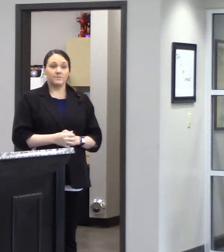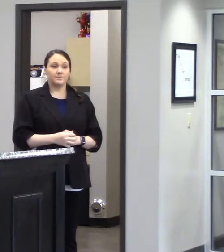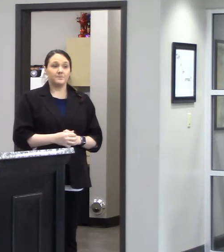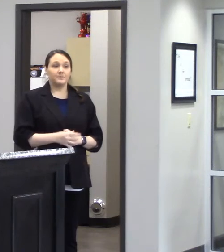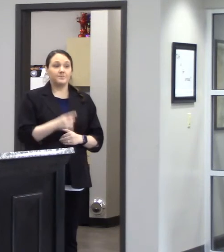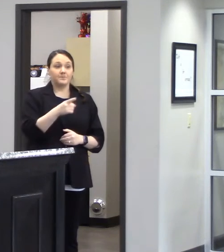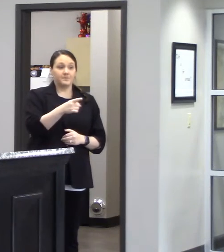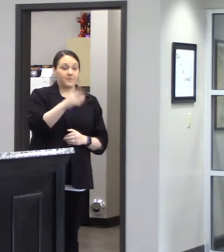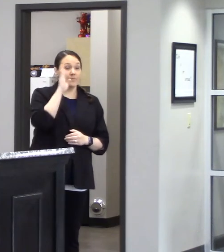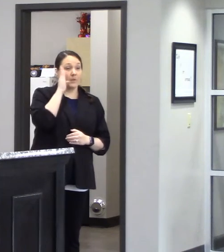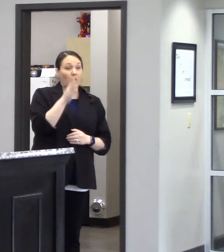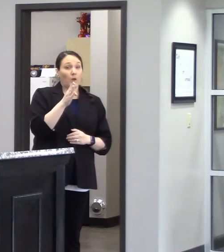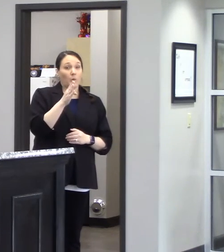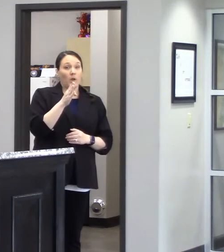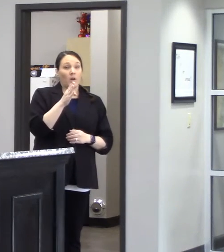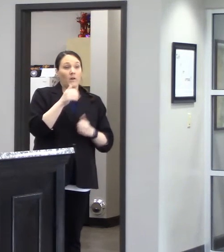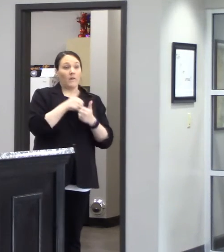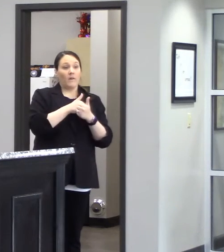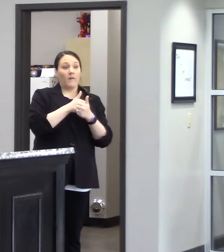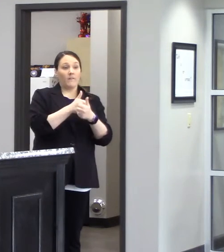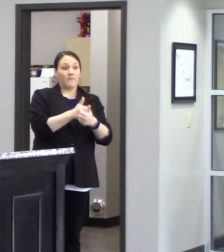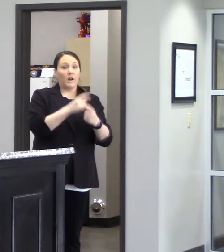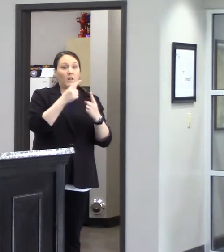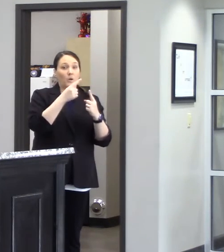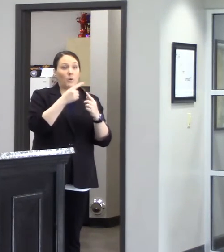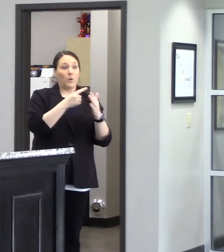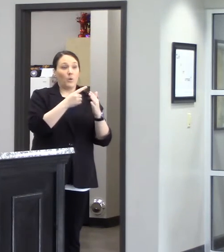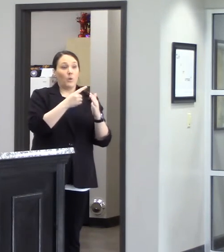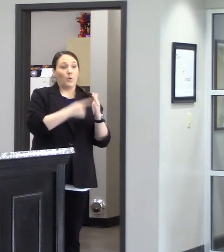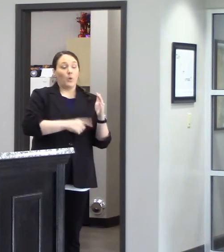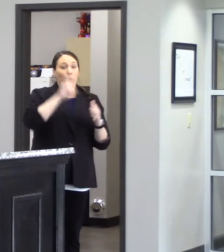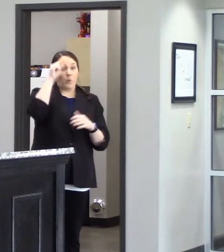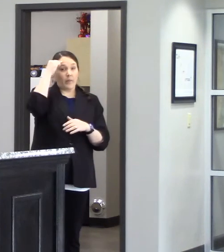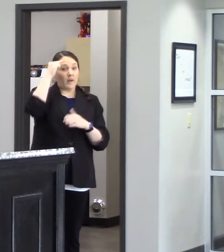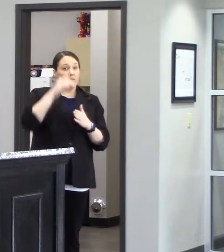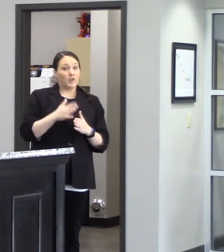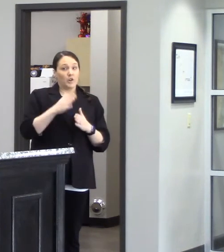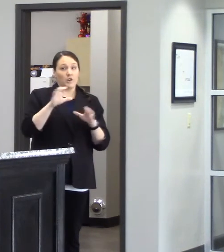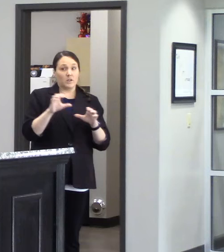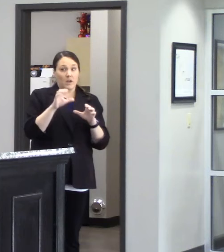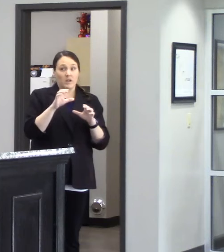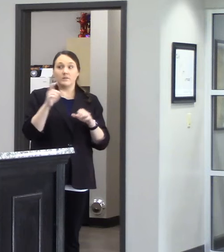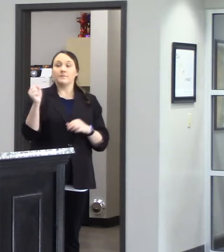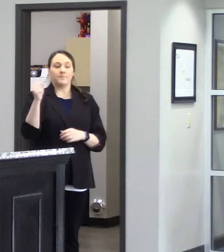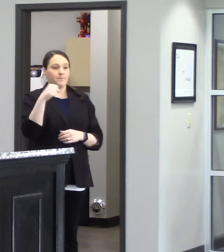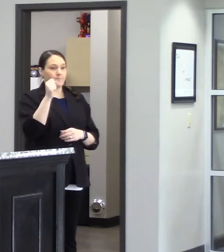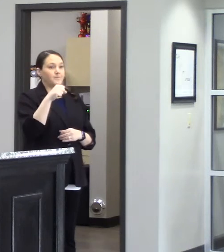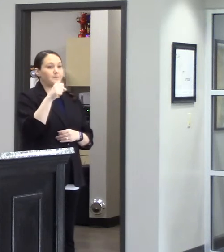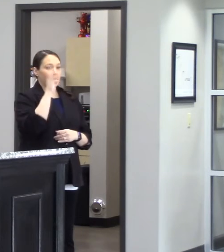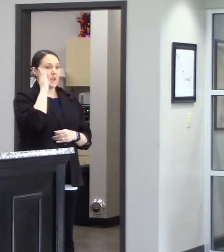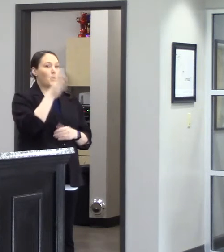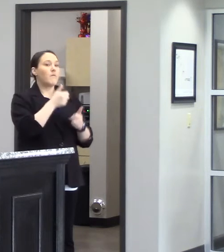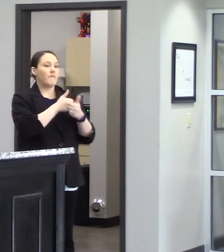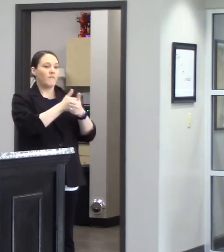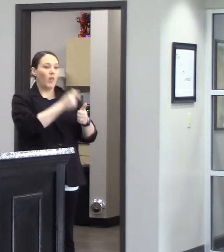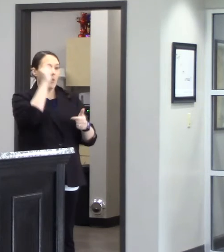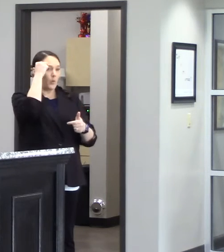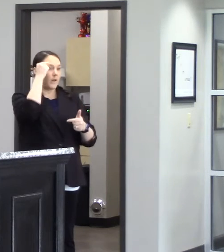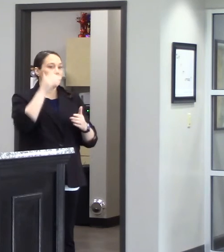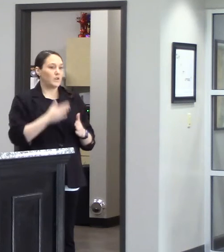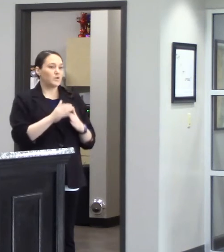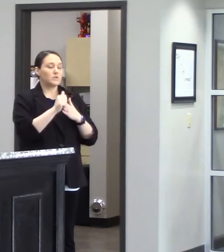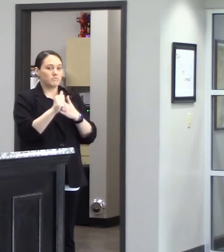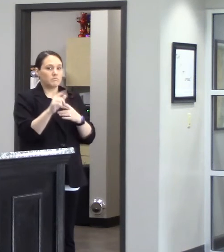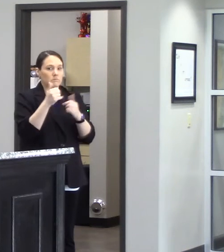questions you going to adhere to what the governor does is that how you make your decision or what we will yeah we'll we'll follow his guidelines yes